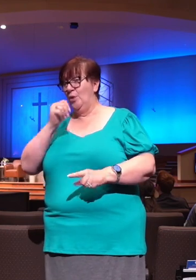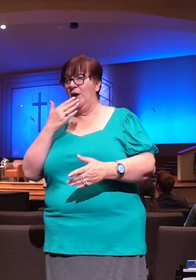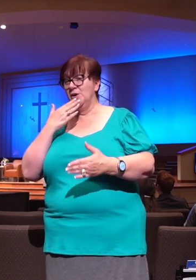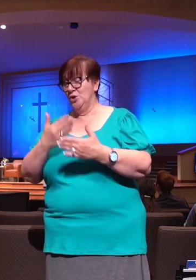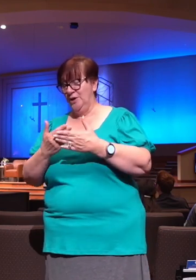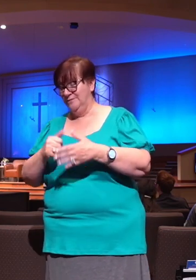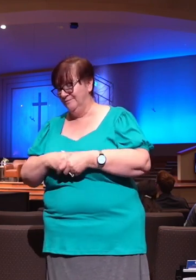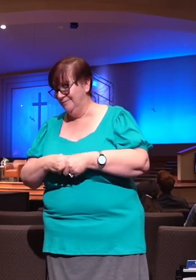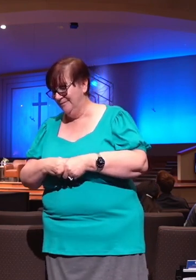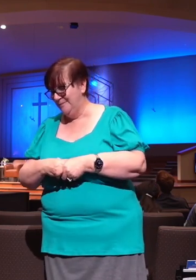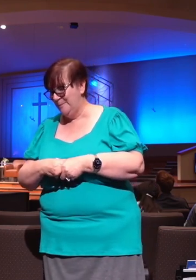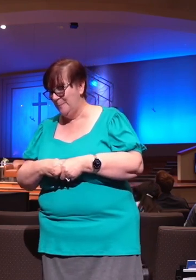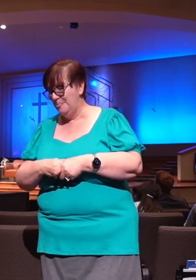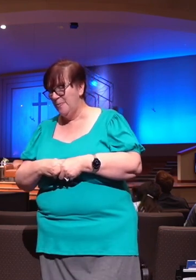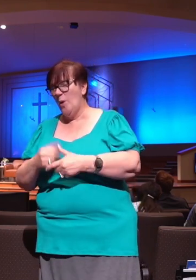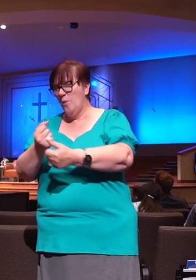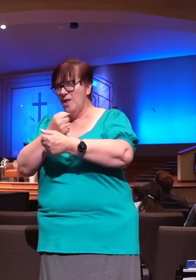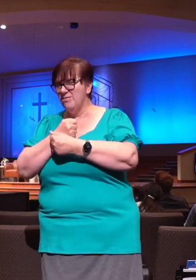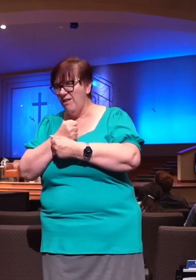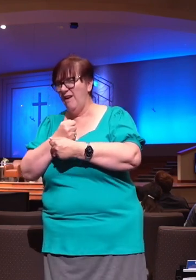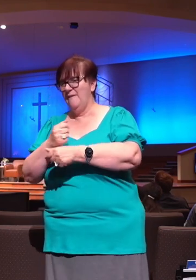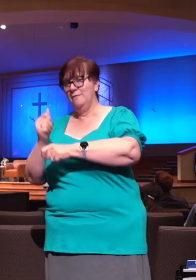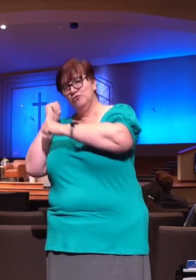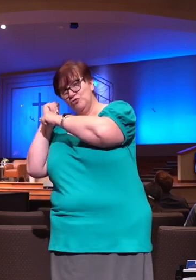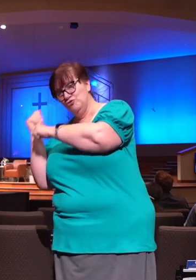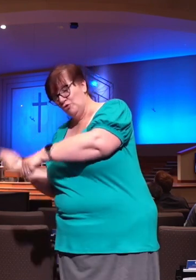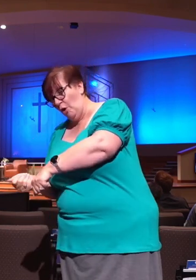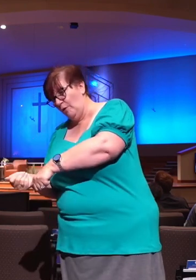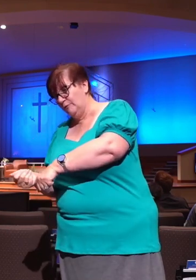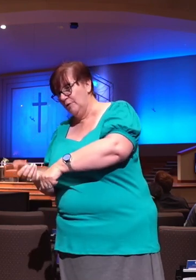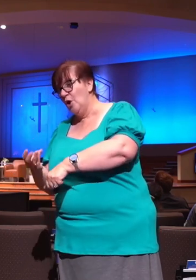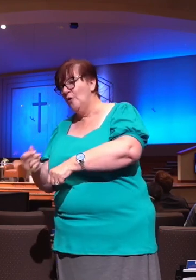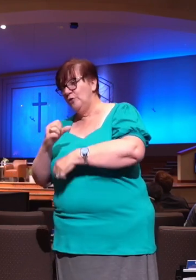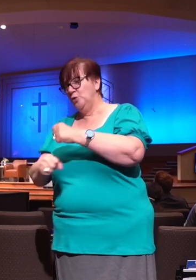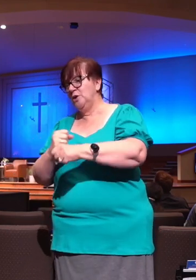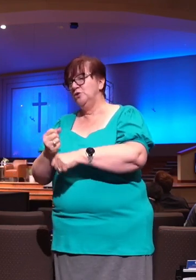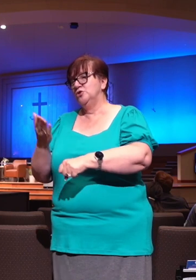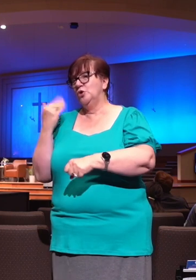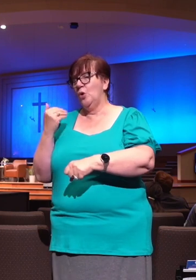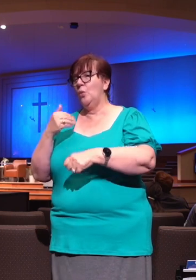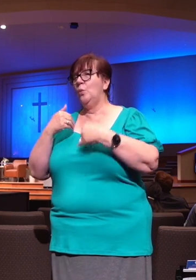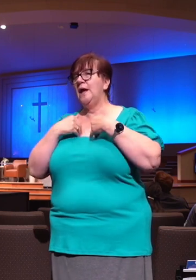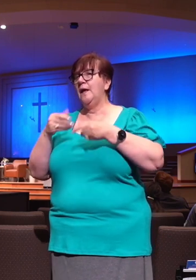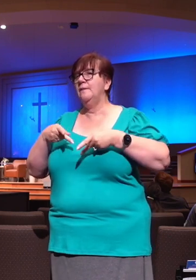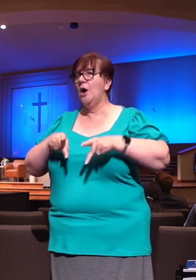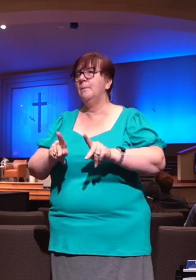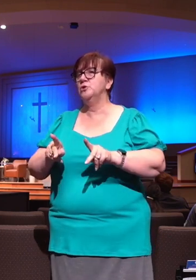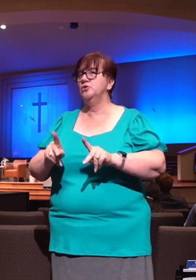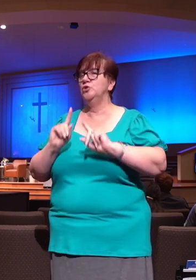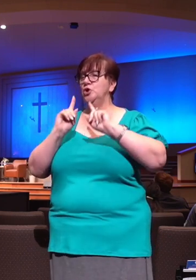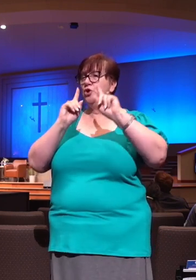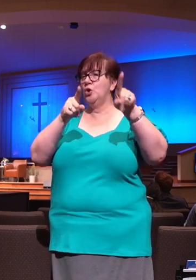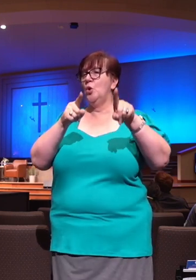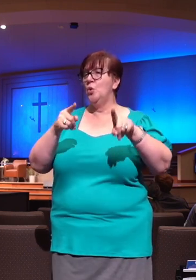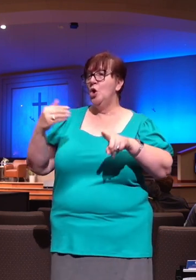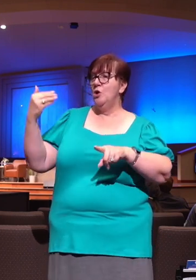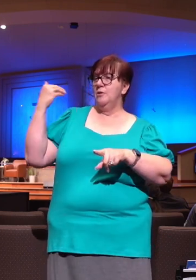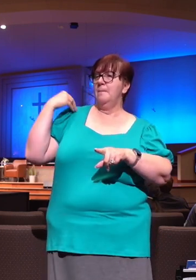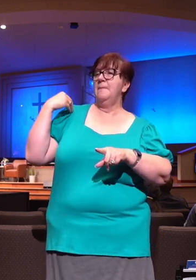well. But we love the golf. And a few years ago, we had the opportunity to go to the Masters Tournament. And the Masters, it's the Super Bowl of